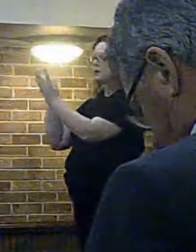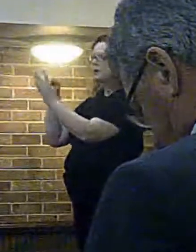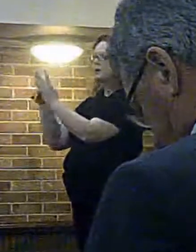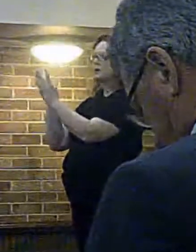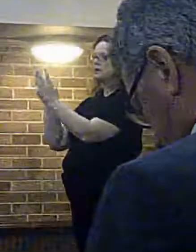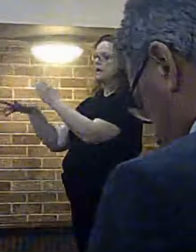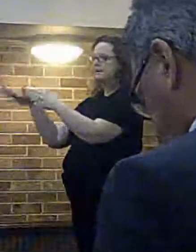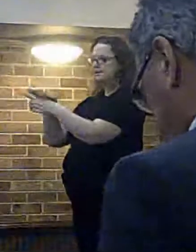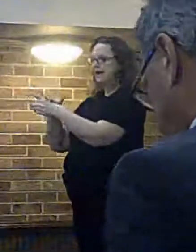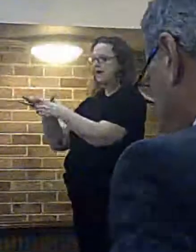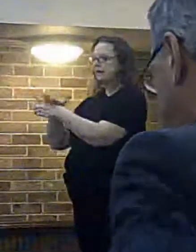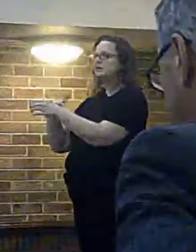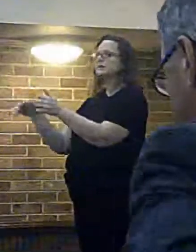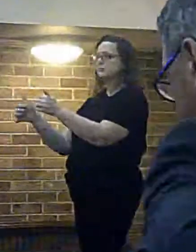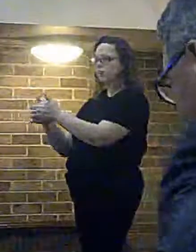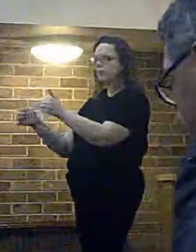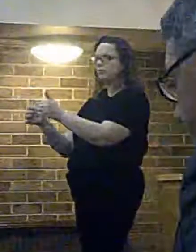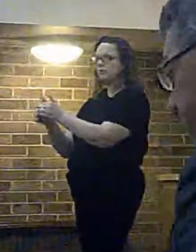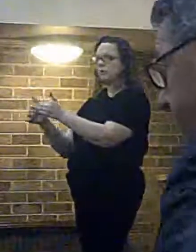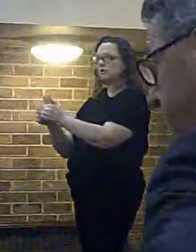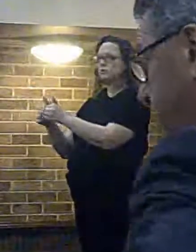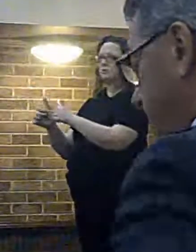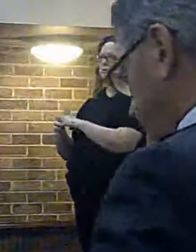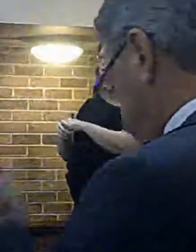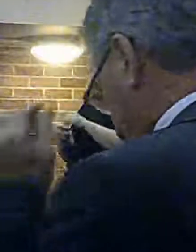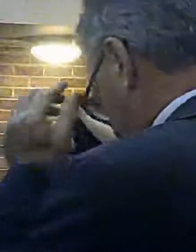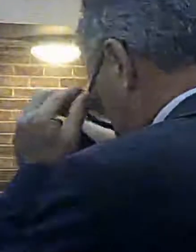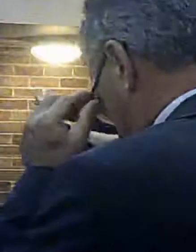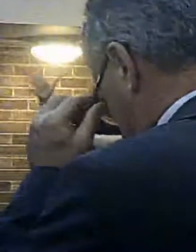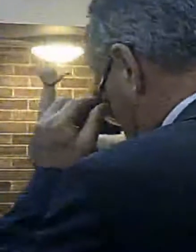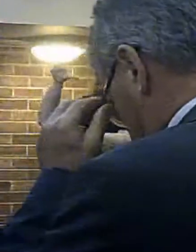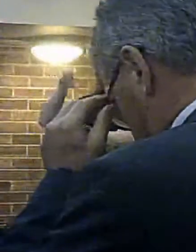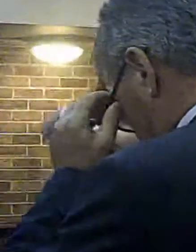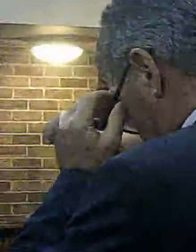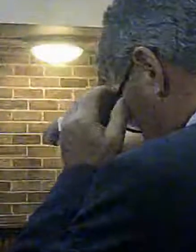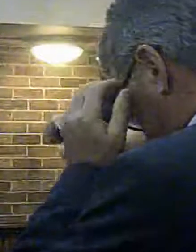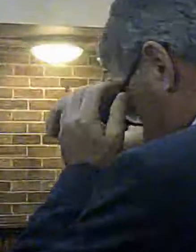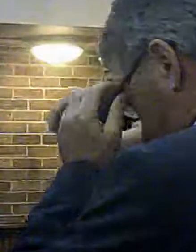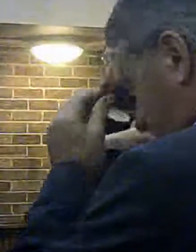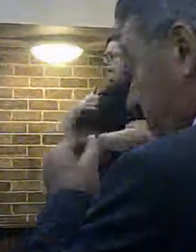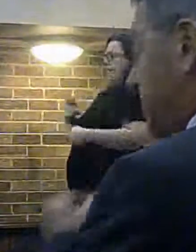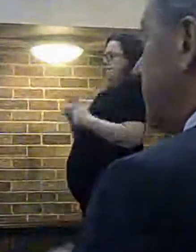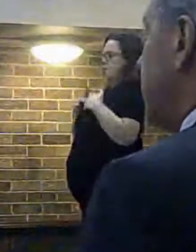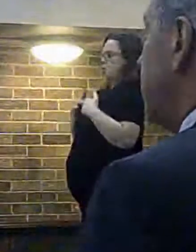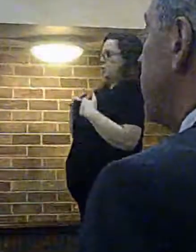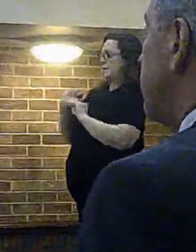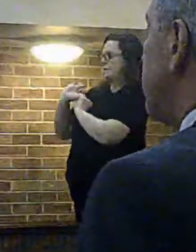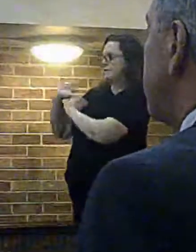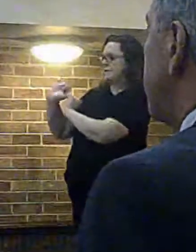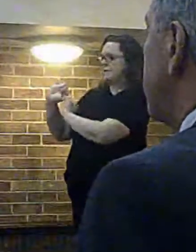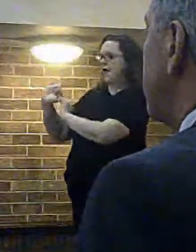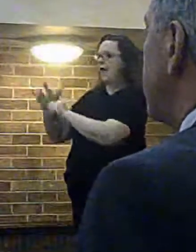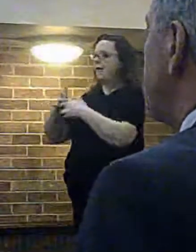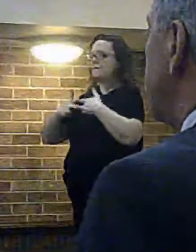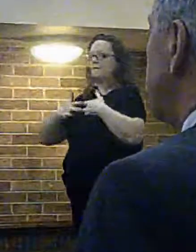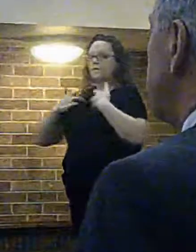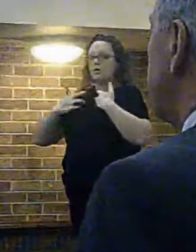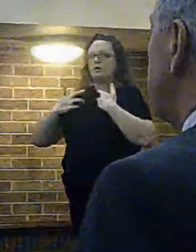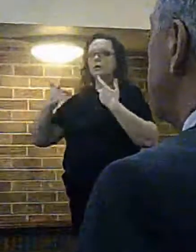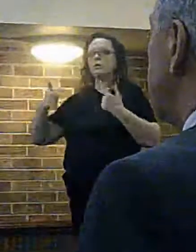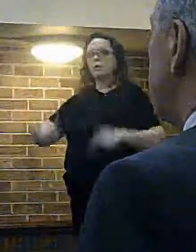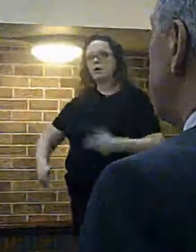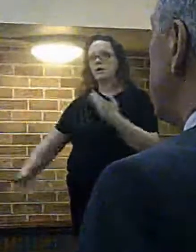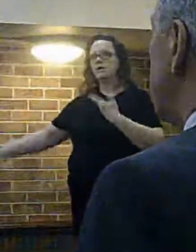that site is appropriate for a fire station that is not my view that is their view well we are having a consultation